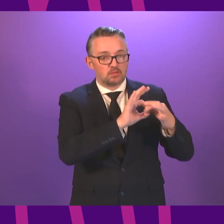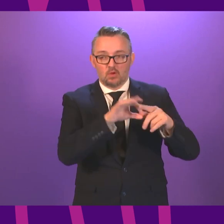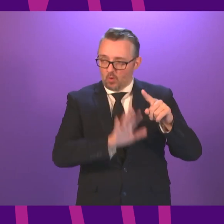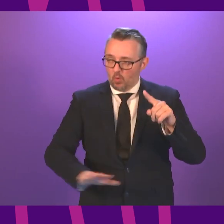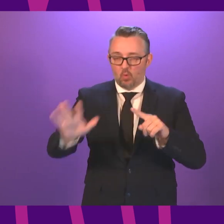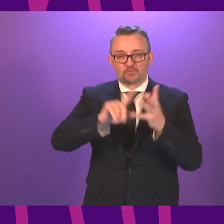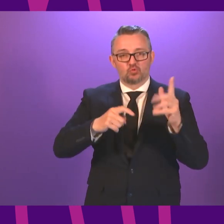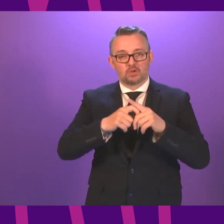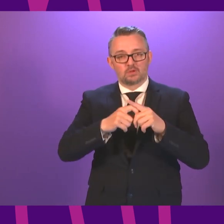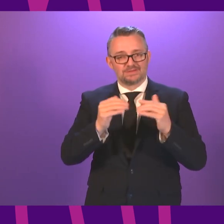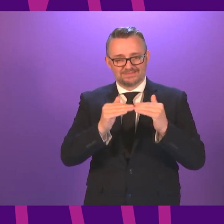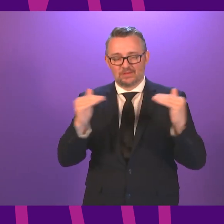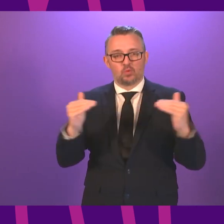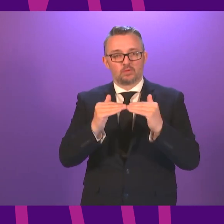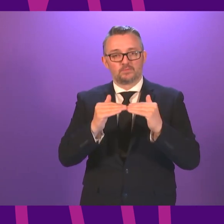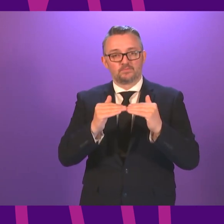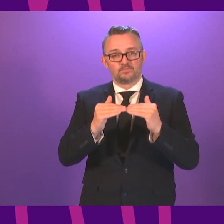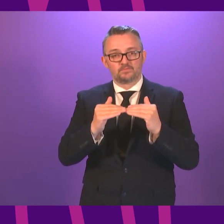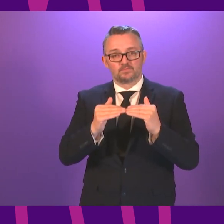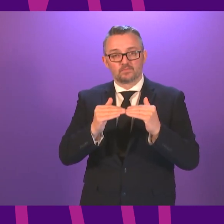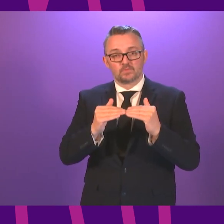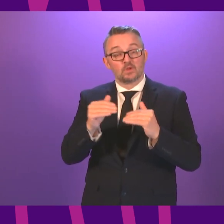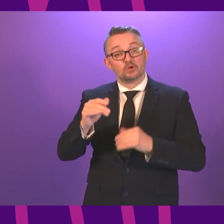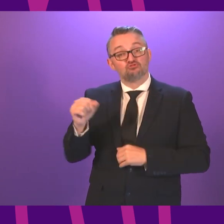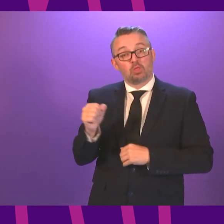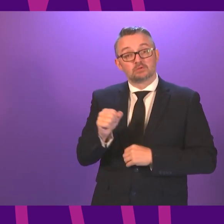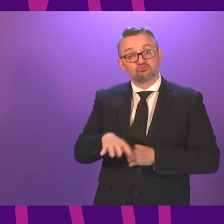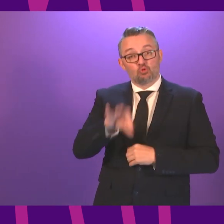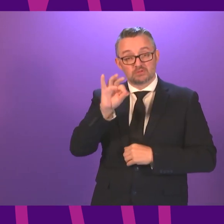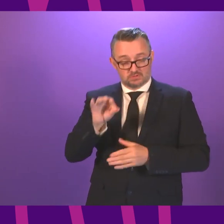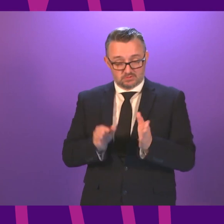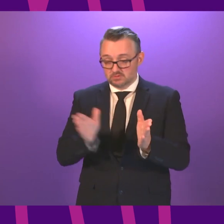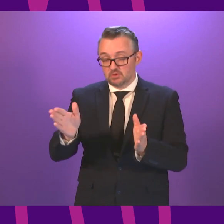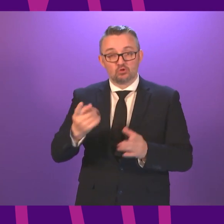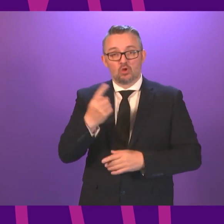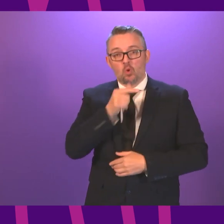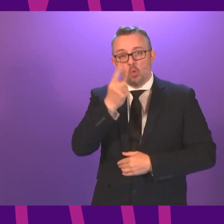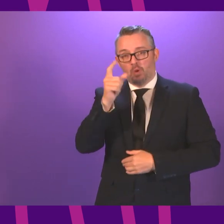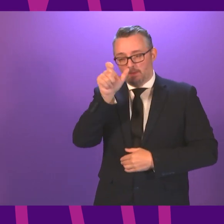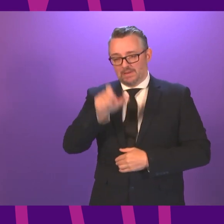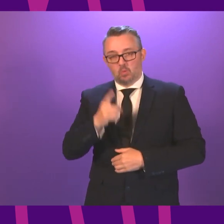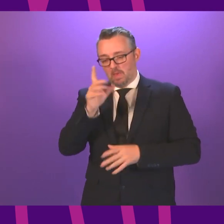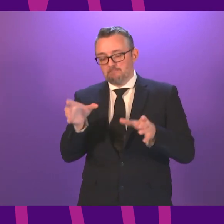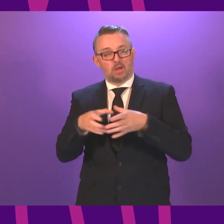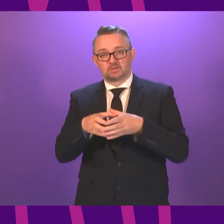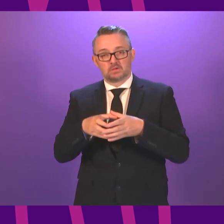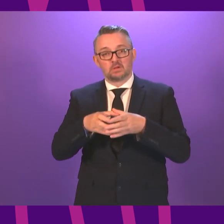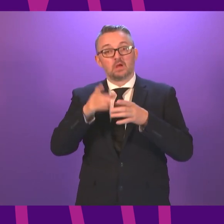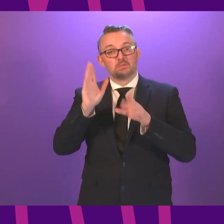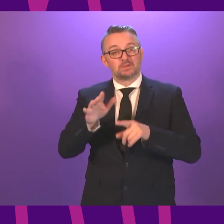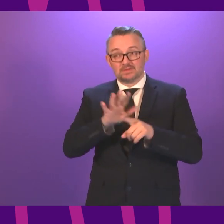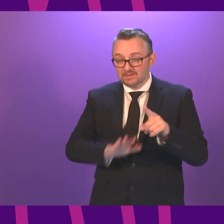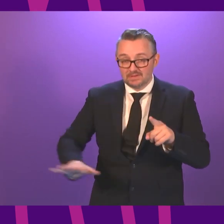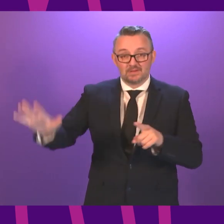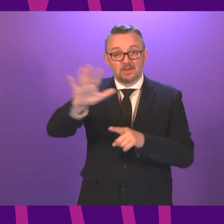UK and across Europe. Which path Scotland takes should not be the choice of any single politician or party. It must be a decision